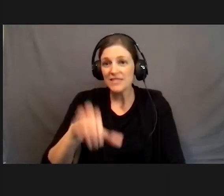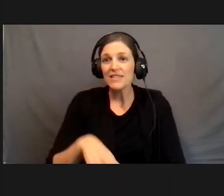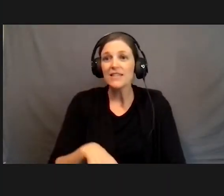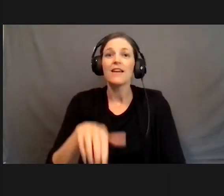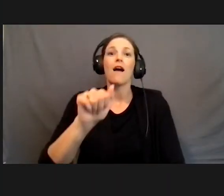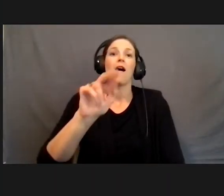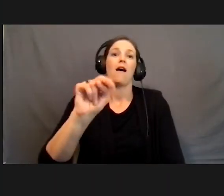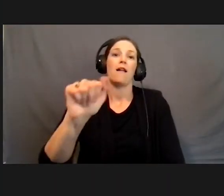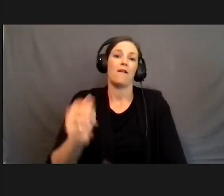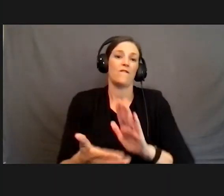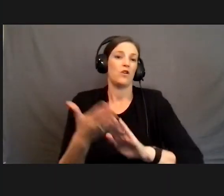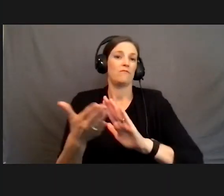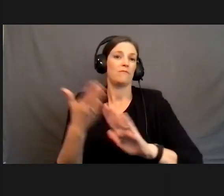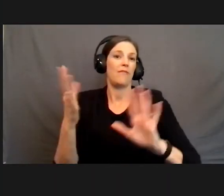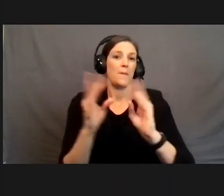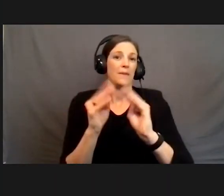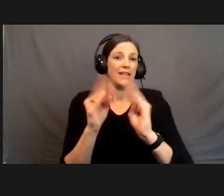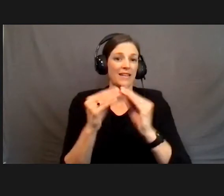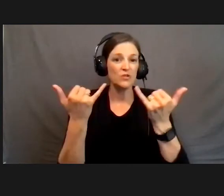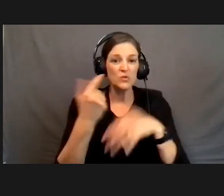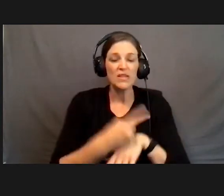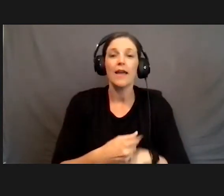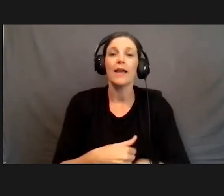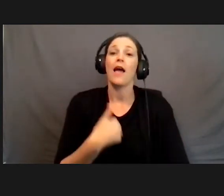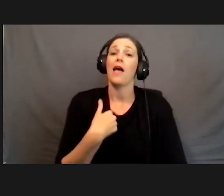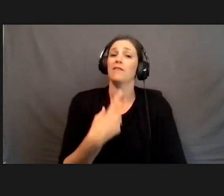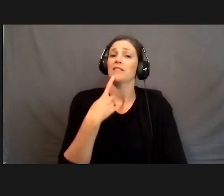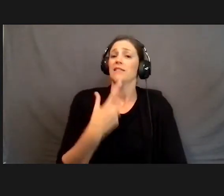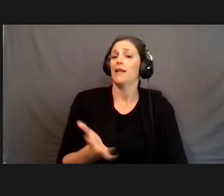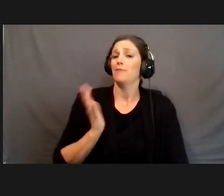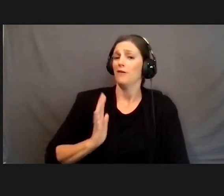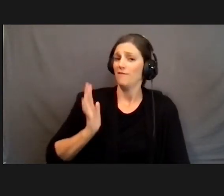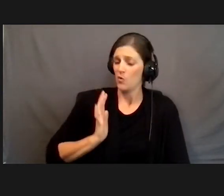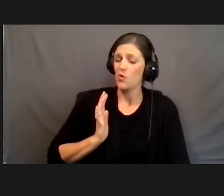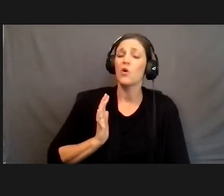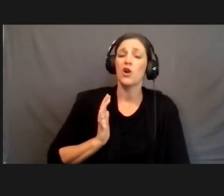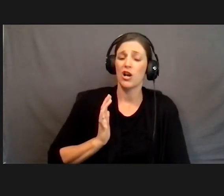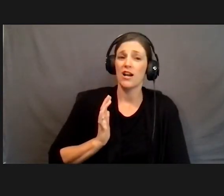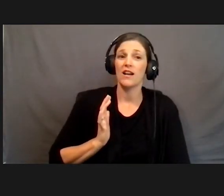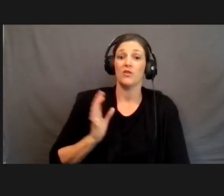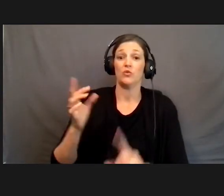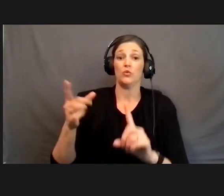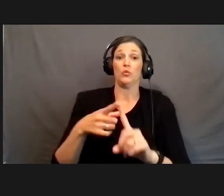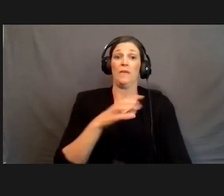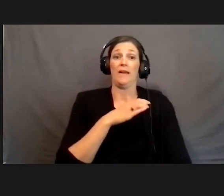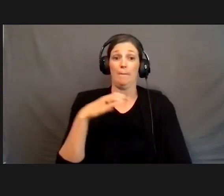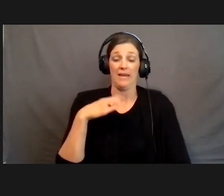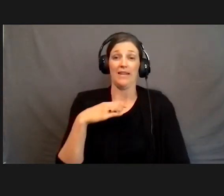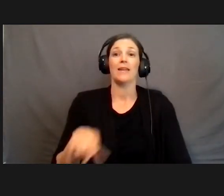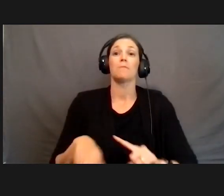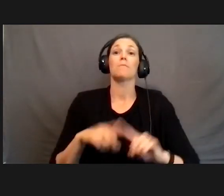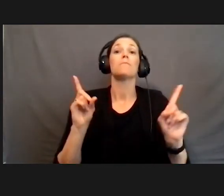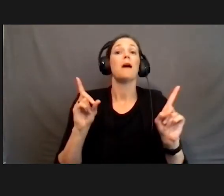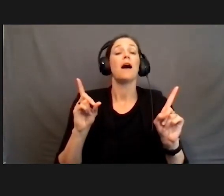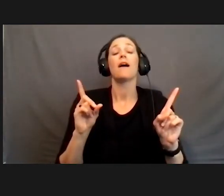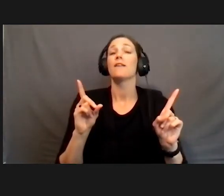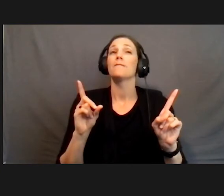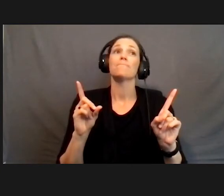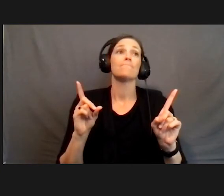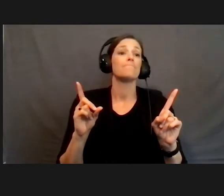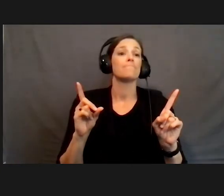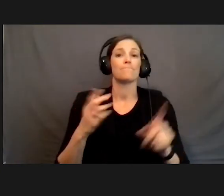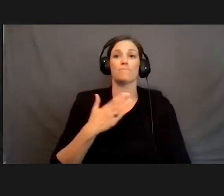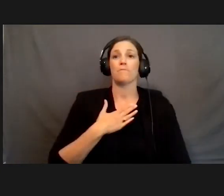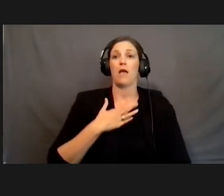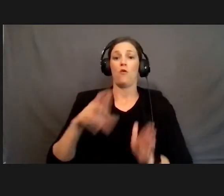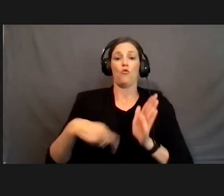moderator today. I have said this before to the committee, but, you know, my